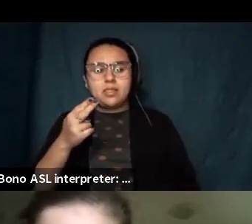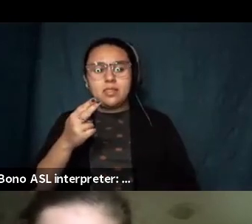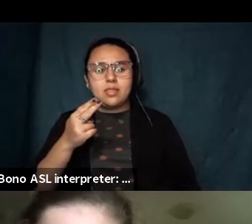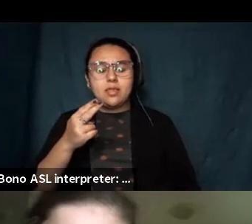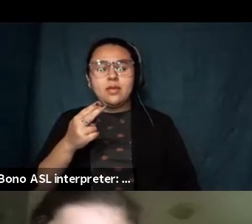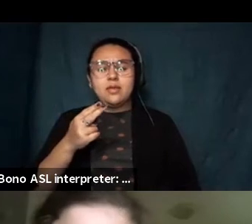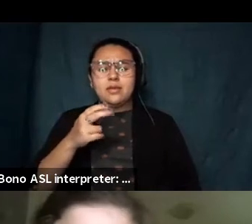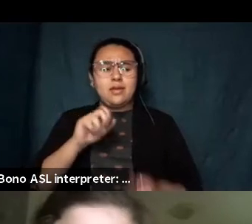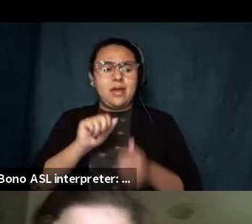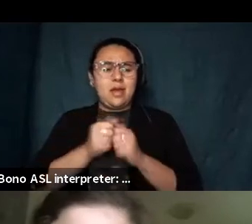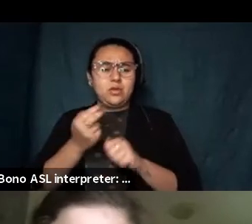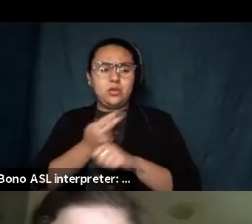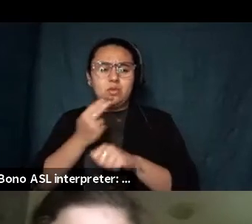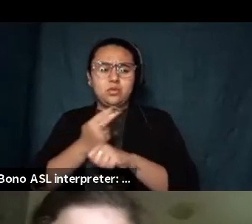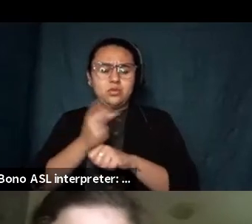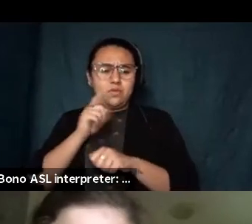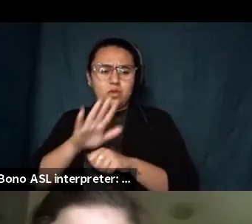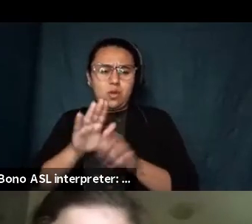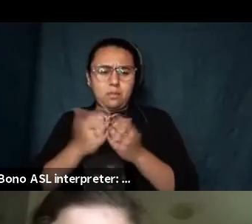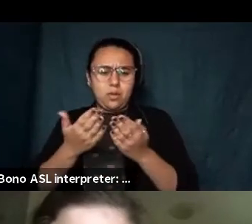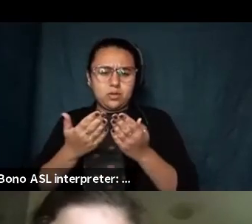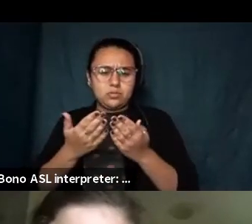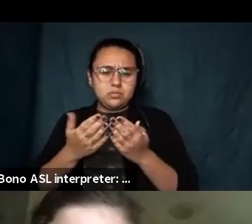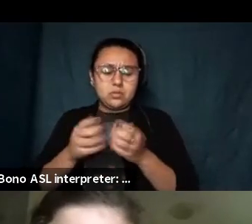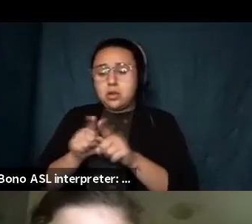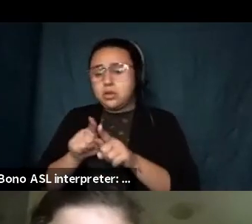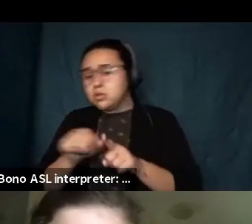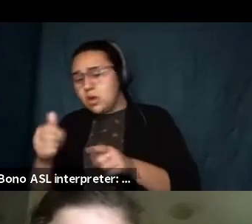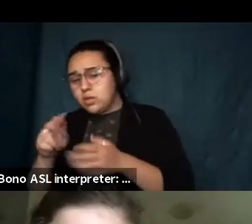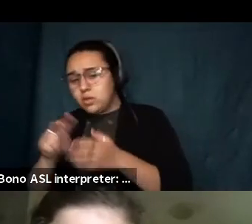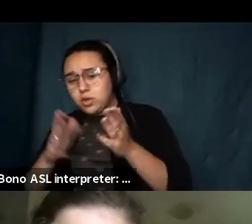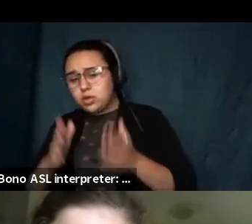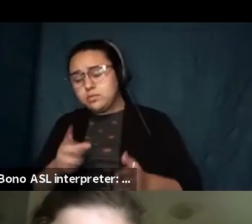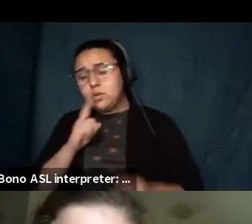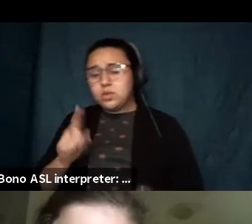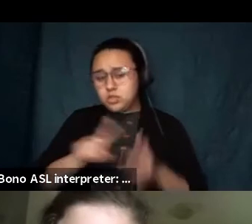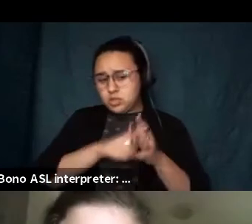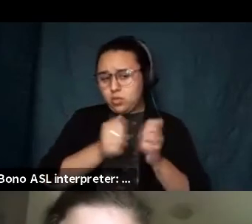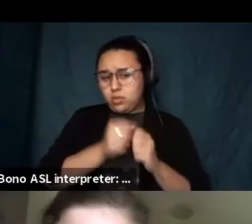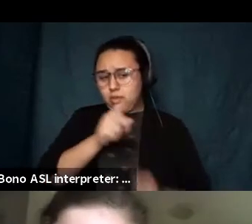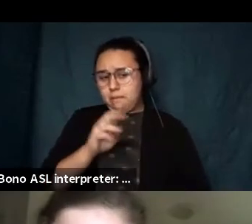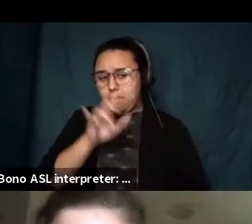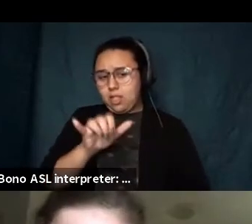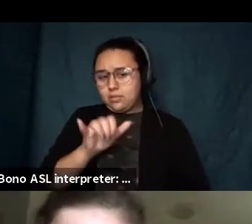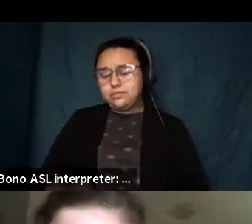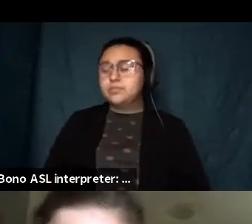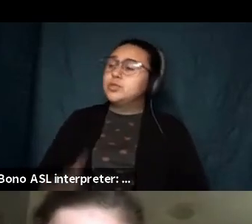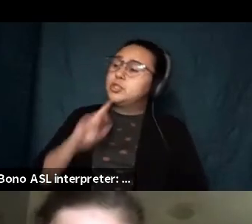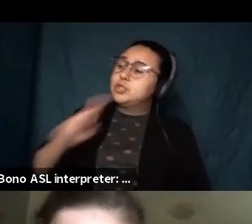at least a couple of our other readers can speak to this also uh but molly do you want to start us off sure